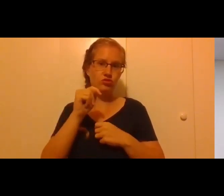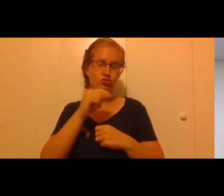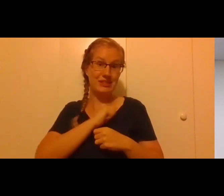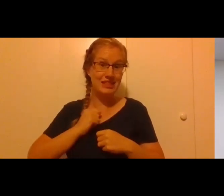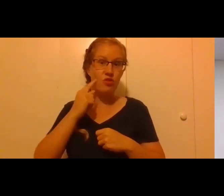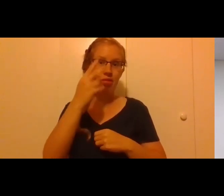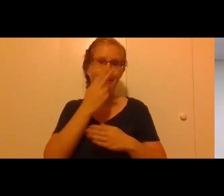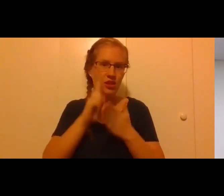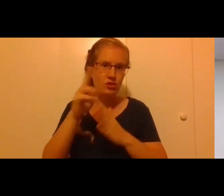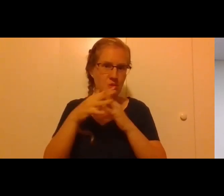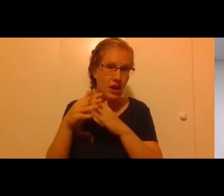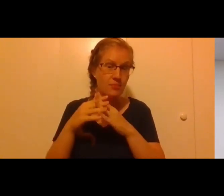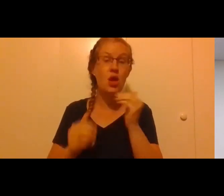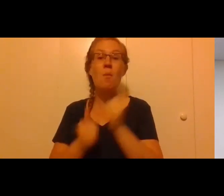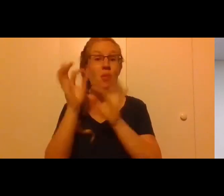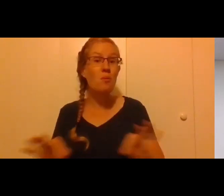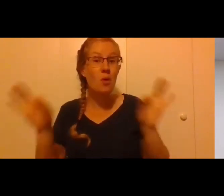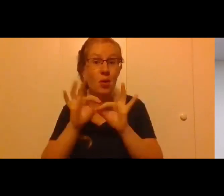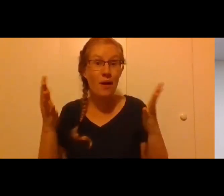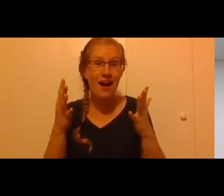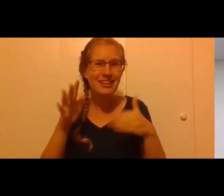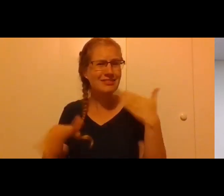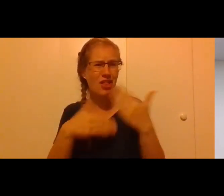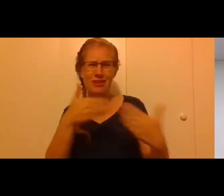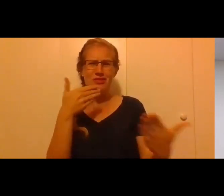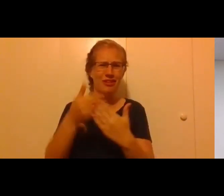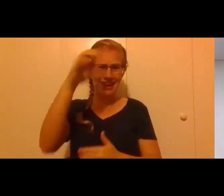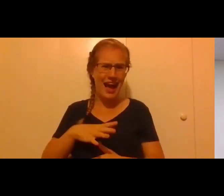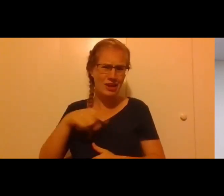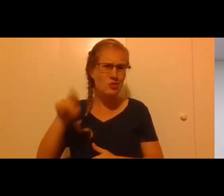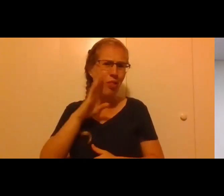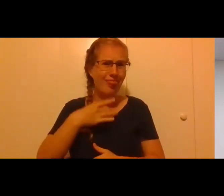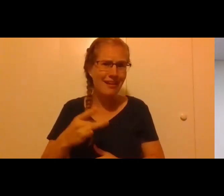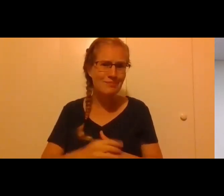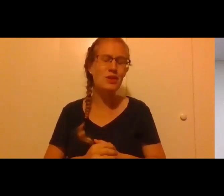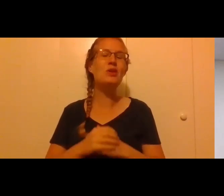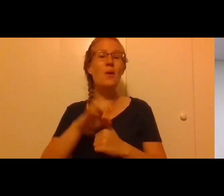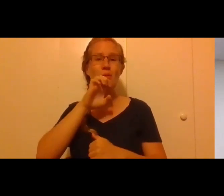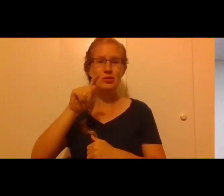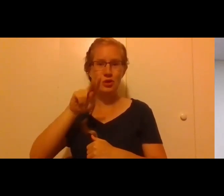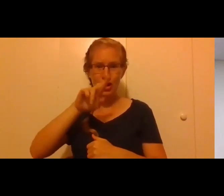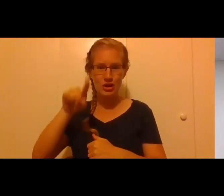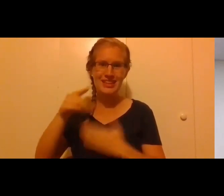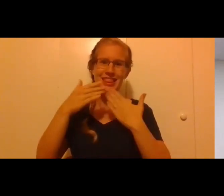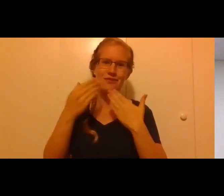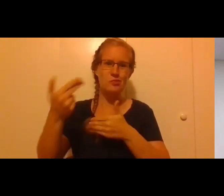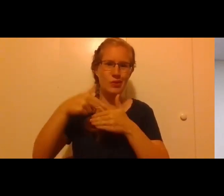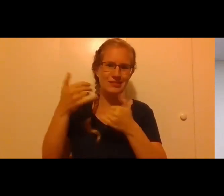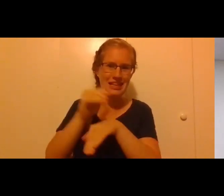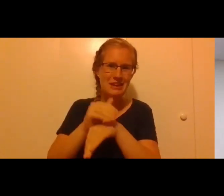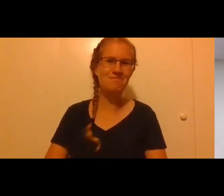of America. And more important than all of those things, he's an all-around good guy and I think you're really going to like him. So, Archbishop Kurtz, thank you so much for being here with us.